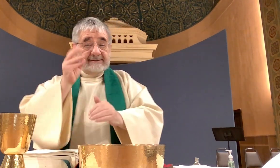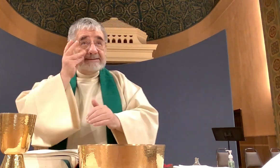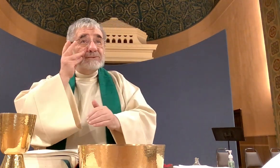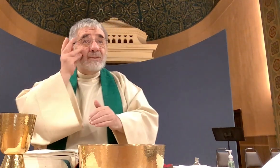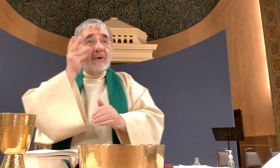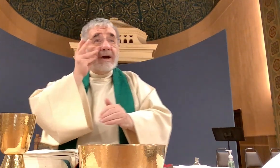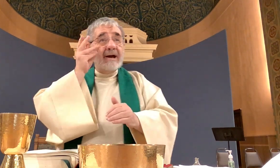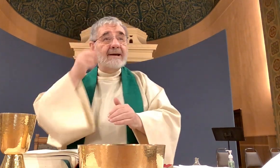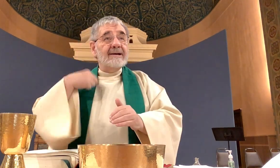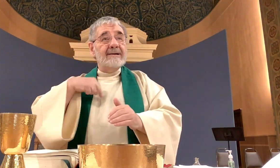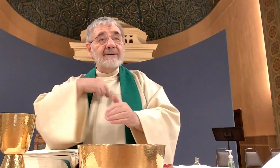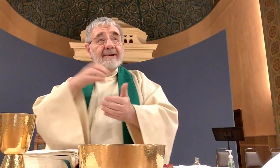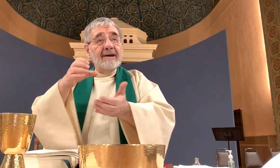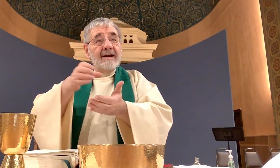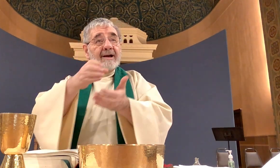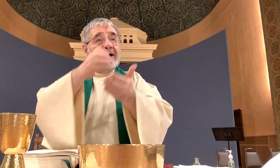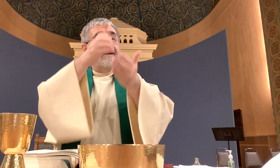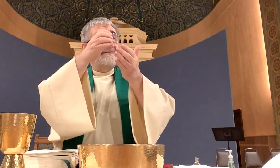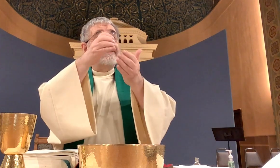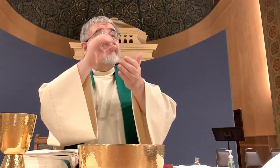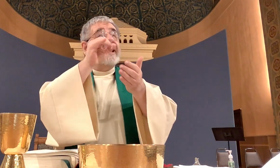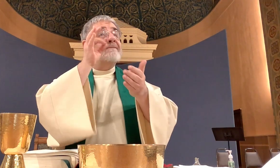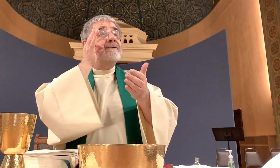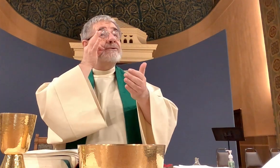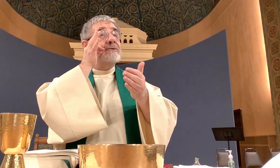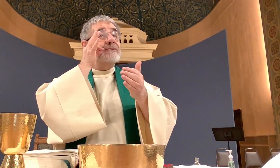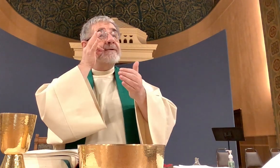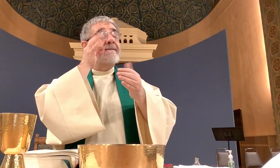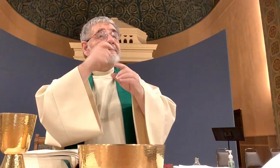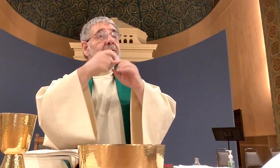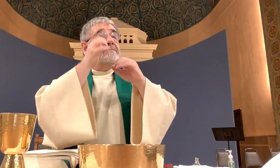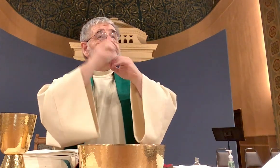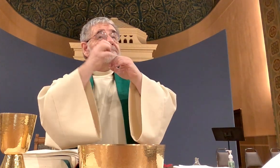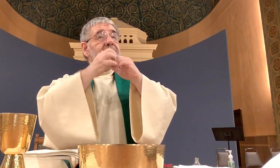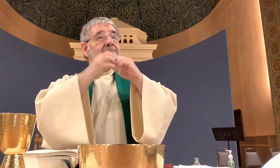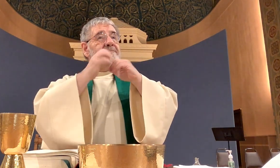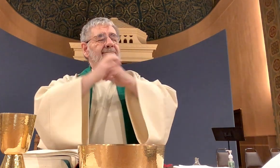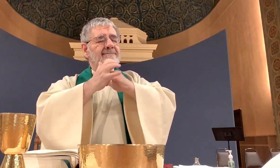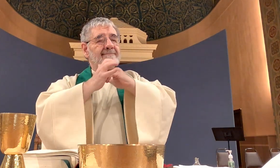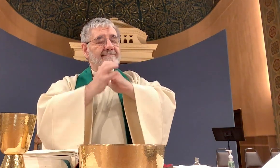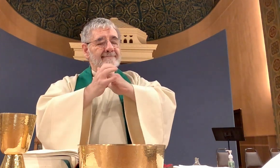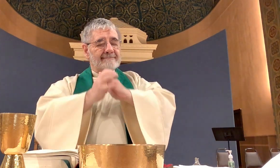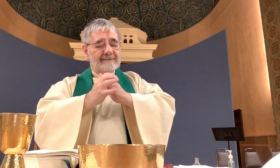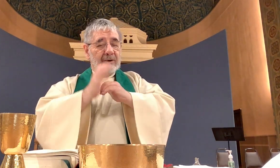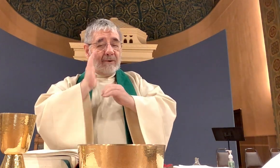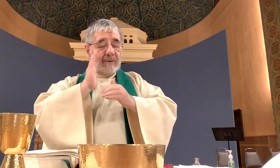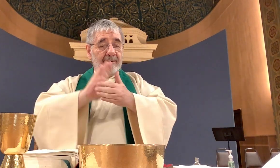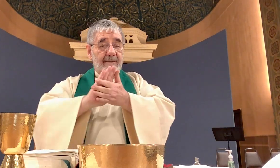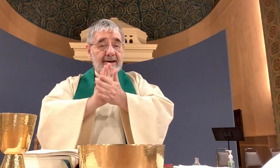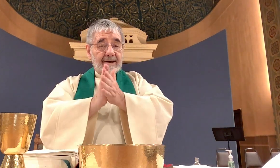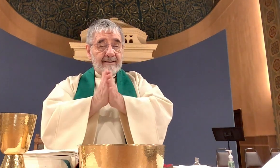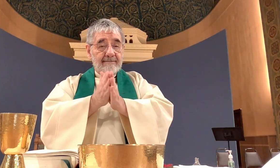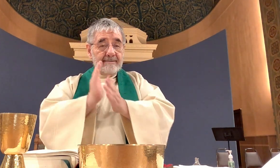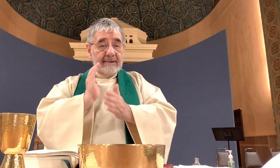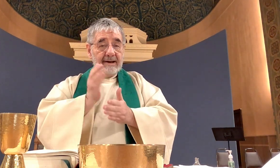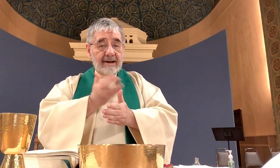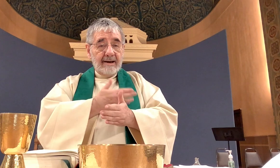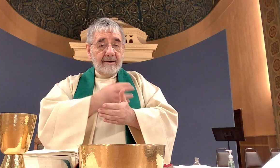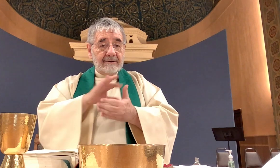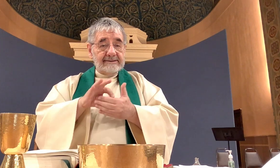you fruit of the vine and work of human hands it will become our spiritual drink